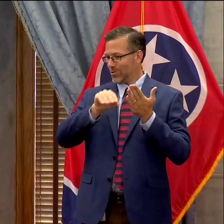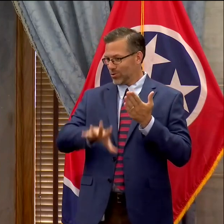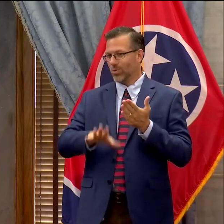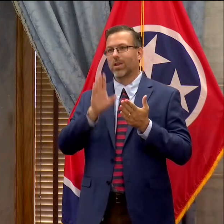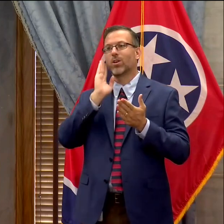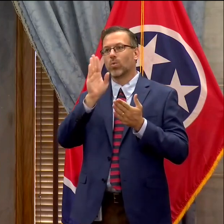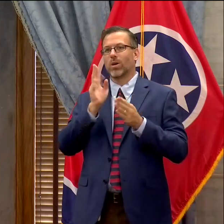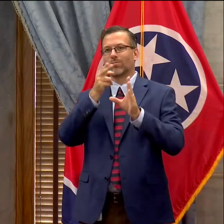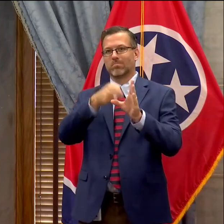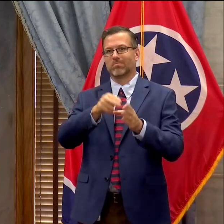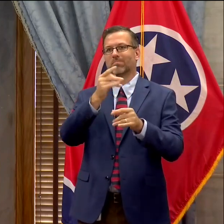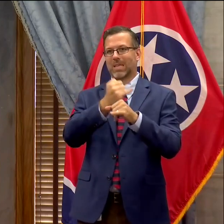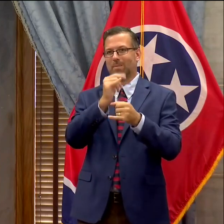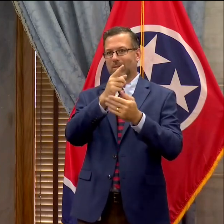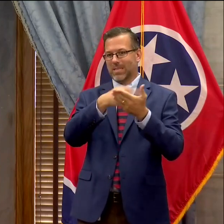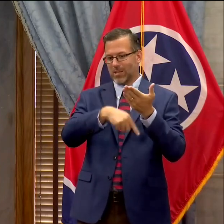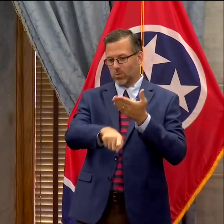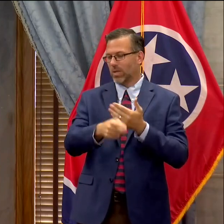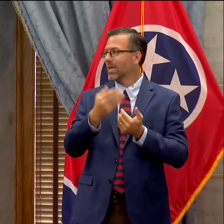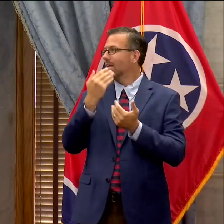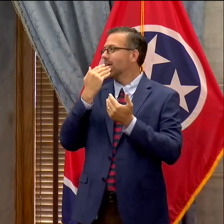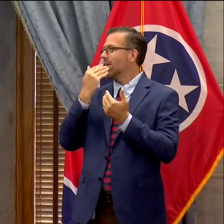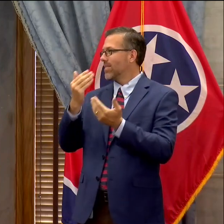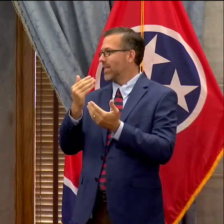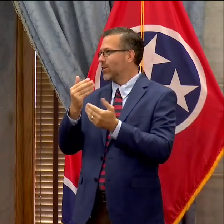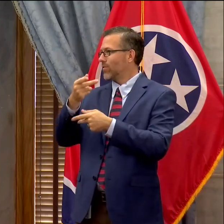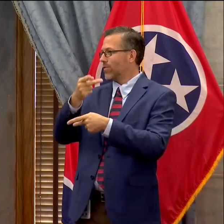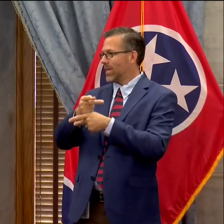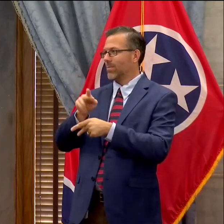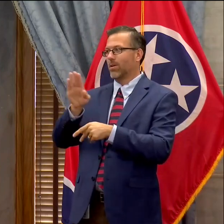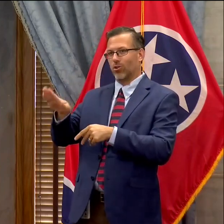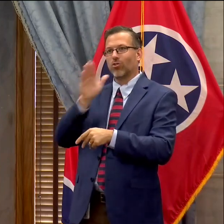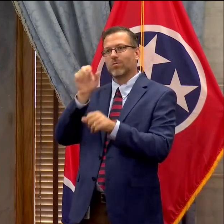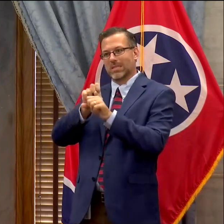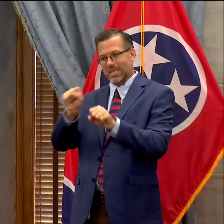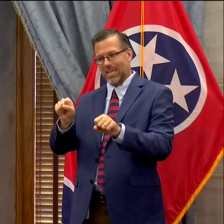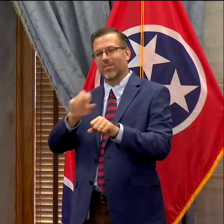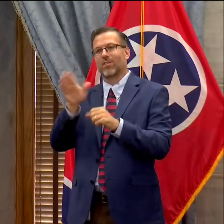week. Thank you for what you're doing for keeping her safe and all college students safe.